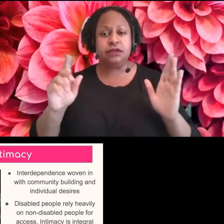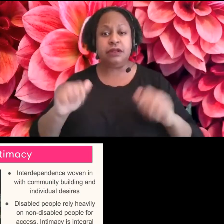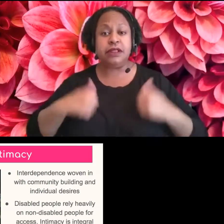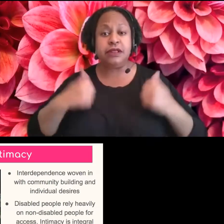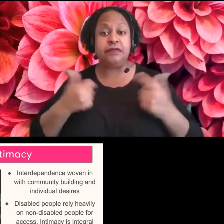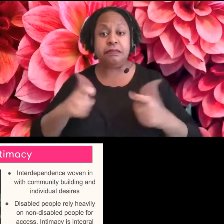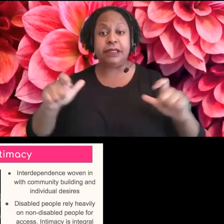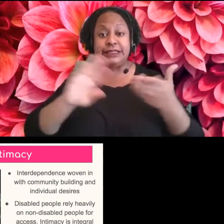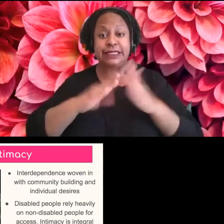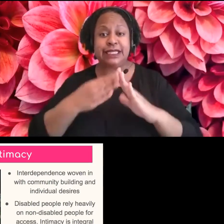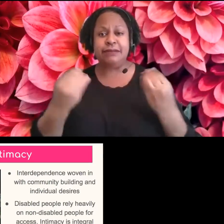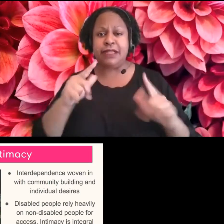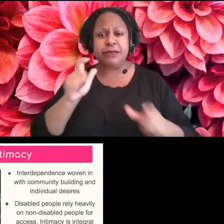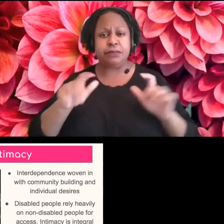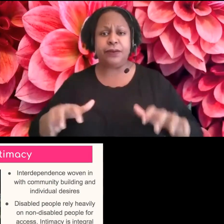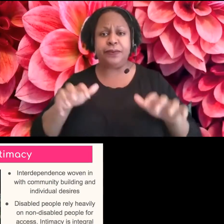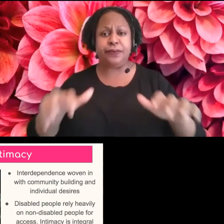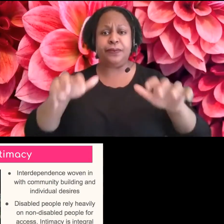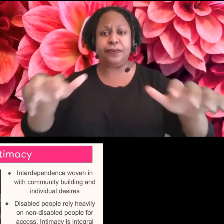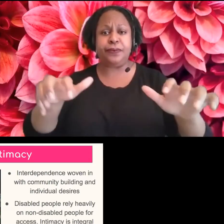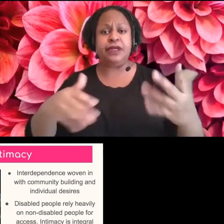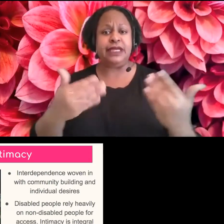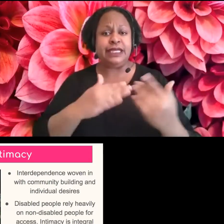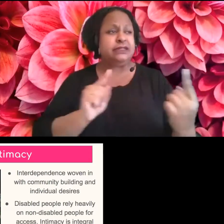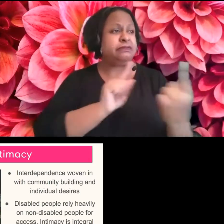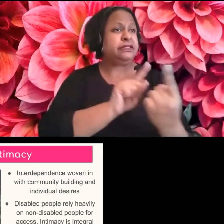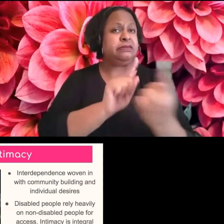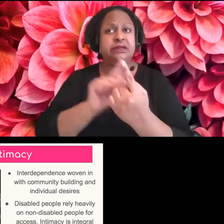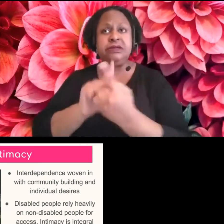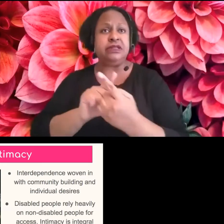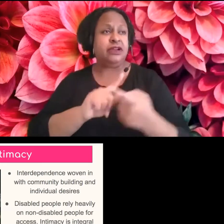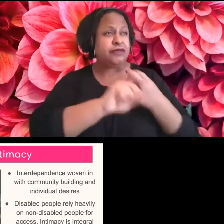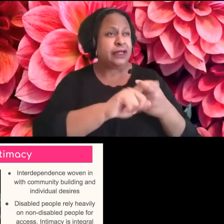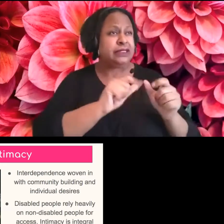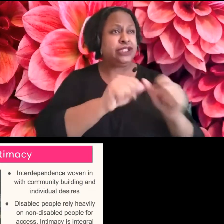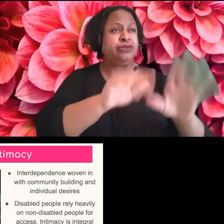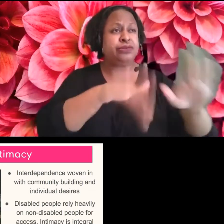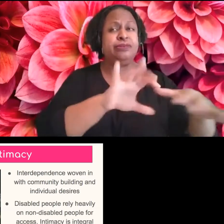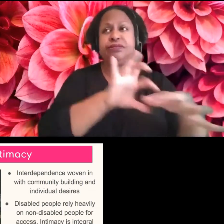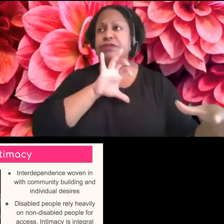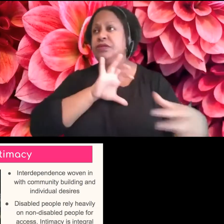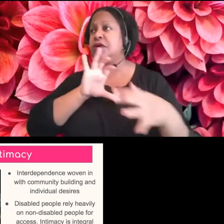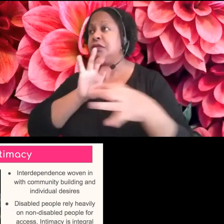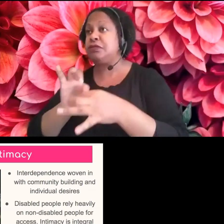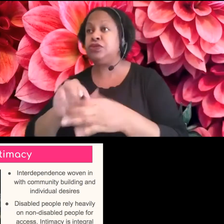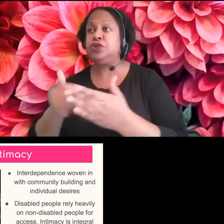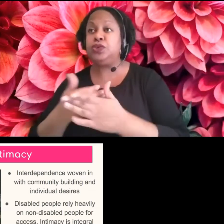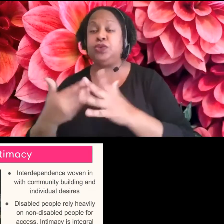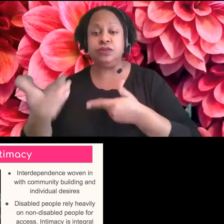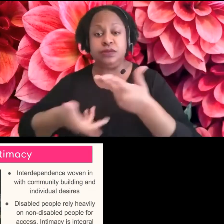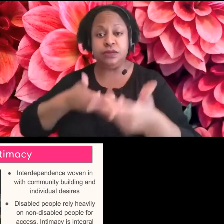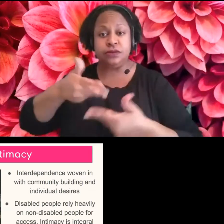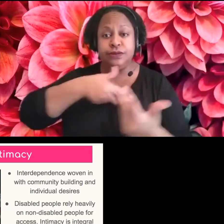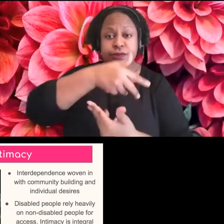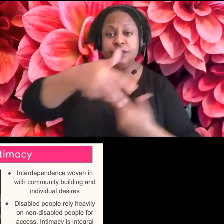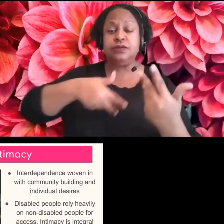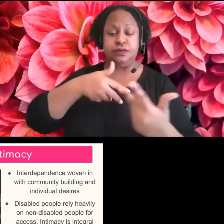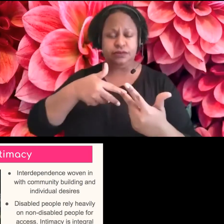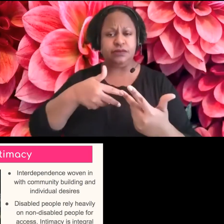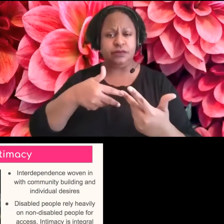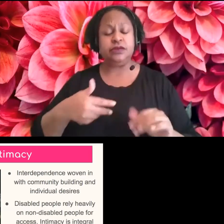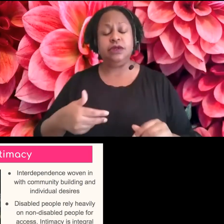I'm sure it exists in many other parts of wherever you folks may be coming from. And I also think it goes against colonial